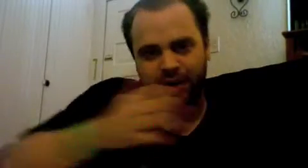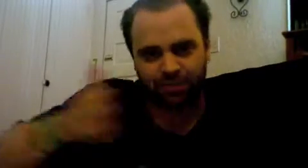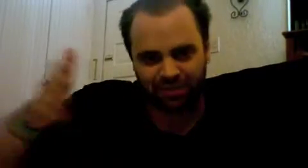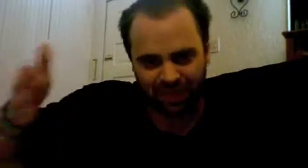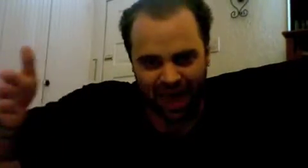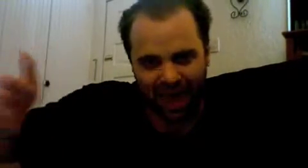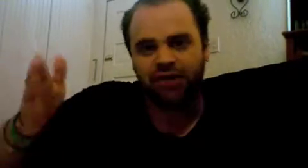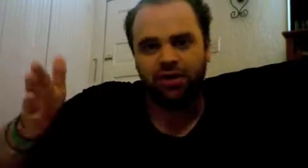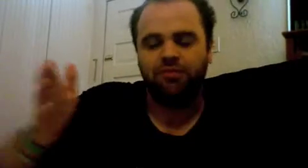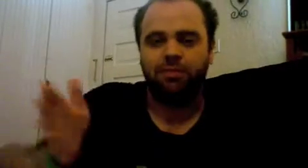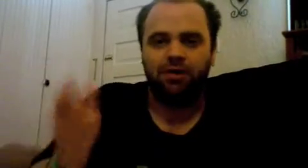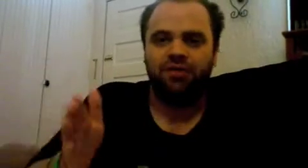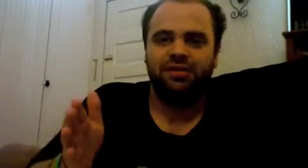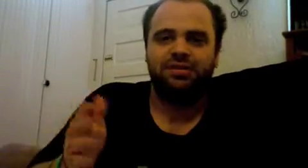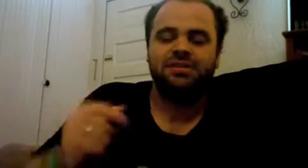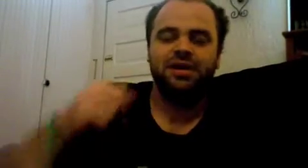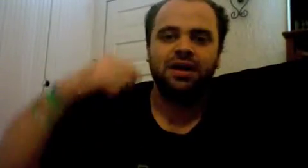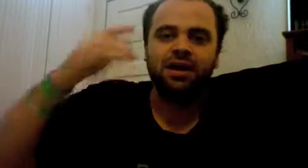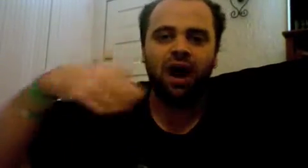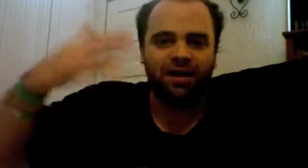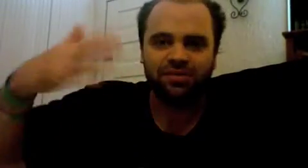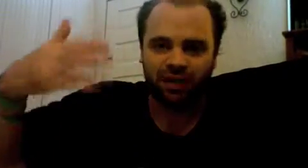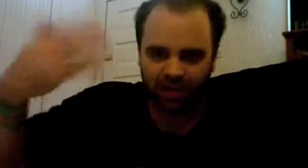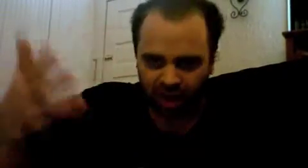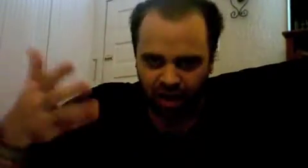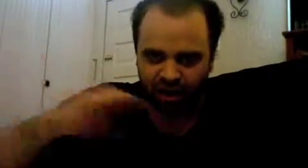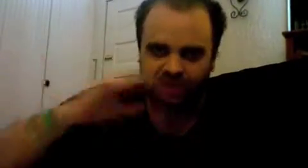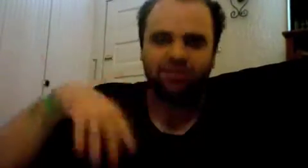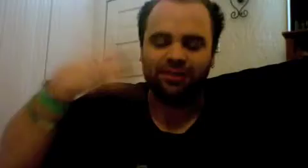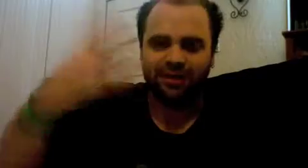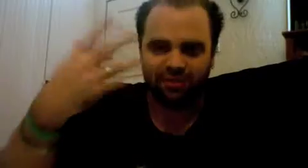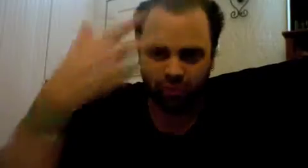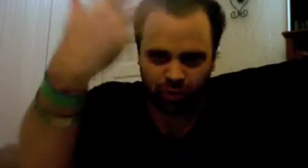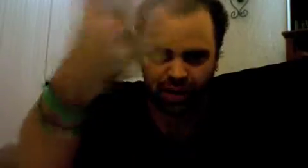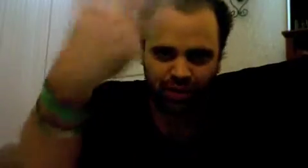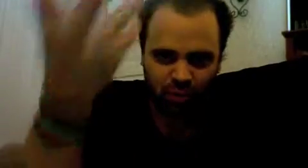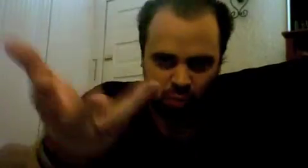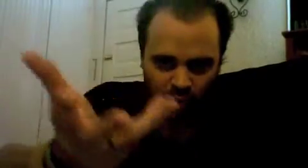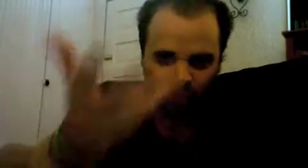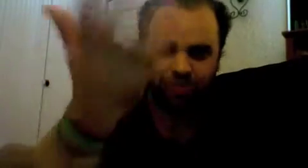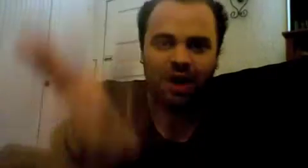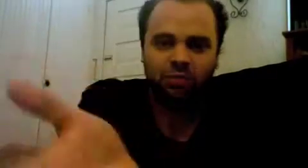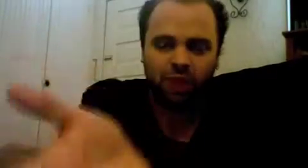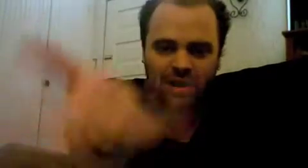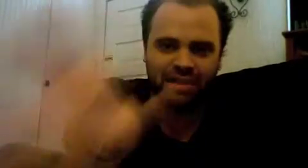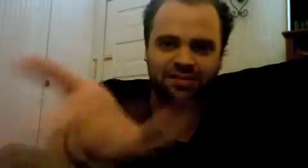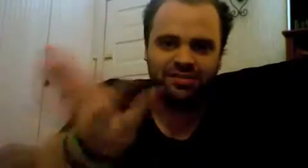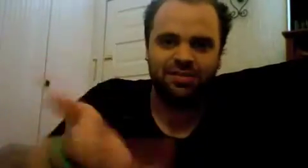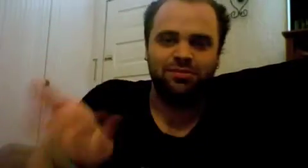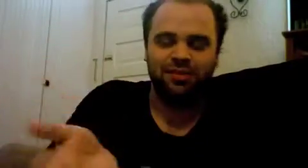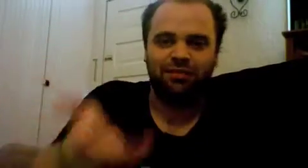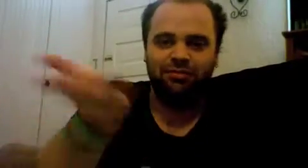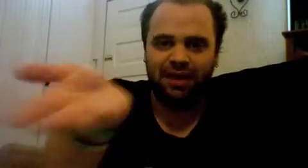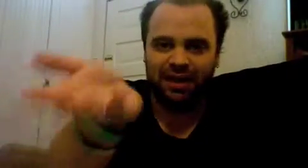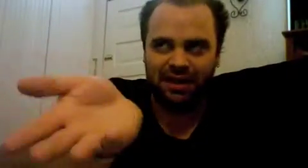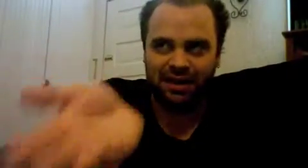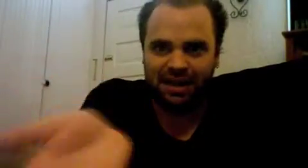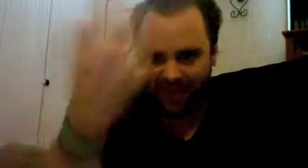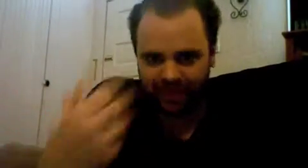comes at the end of a process God is not God until he has created the world and recognizes himself in